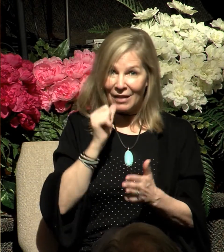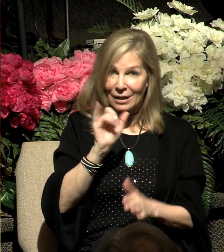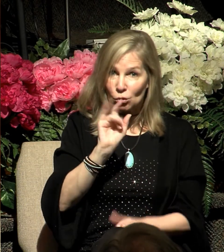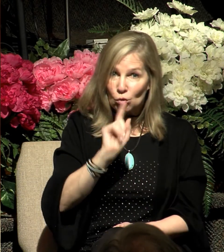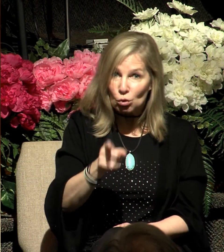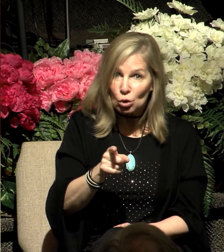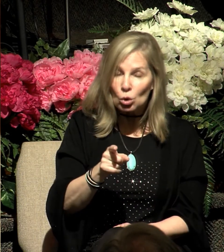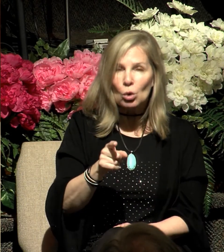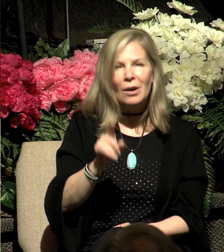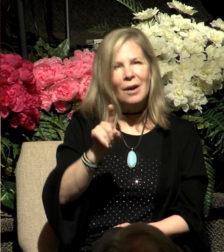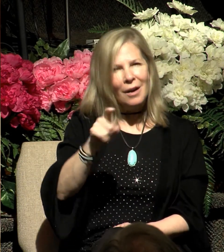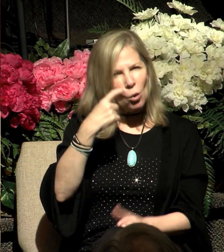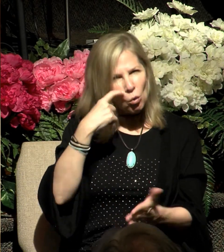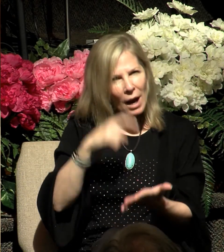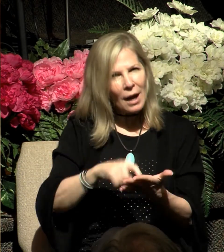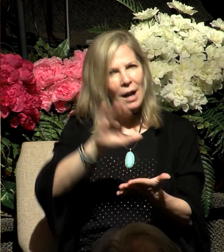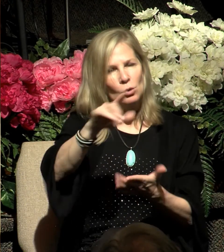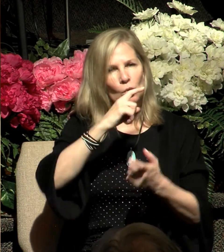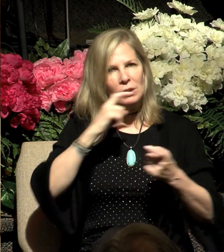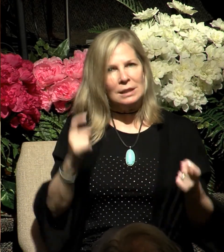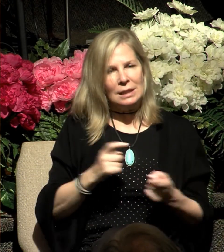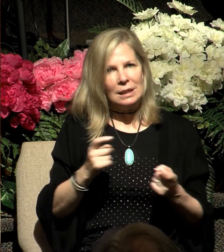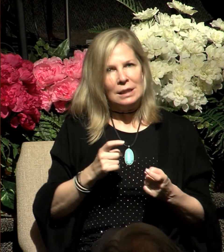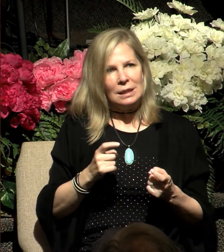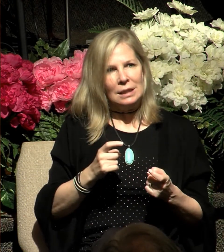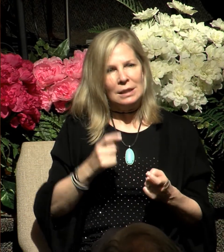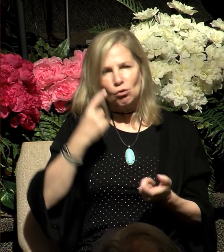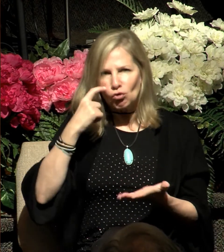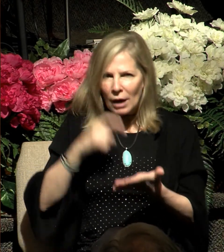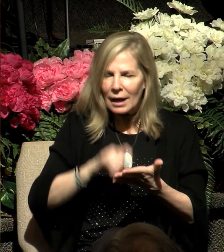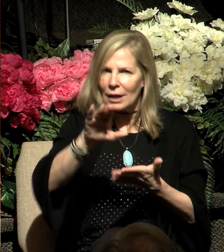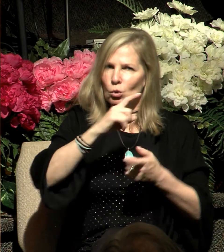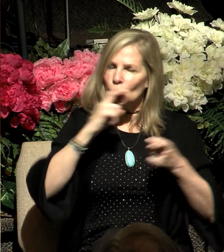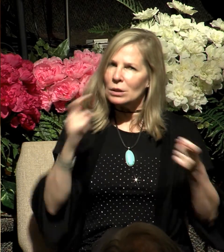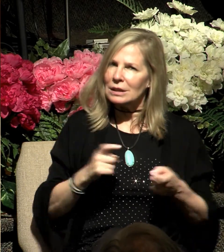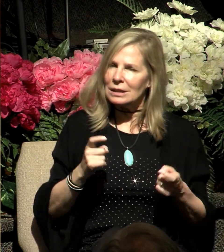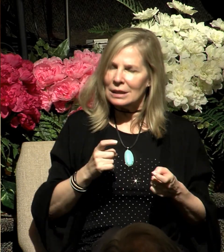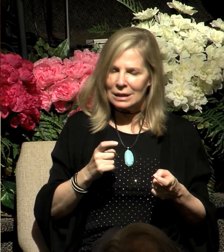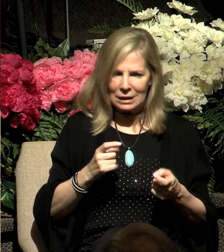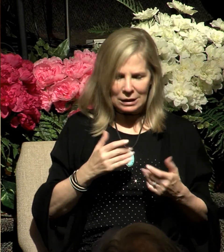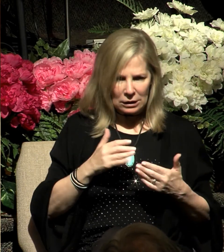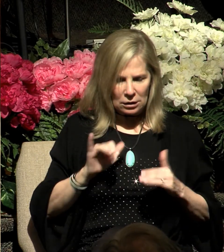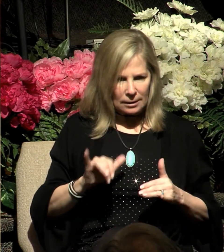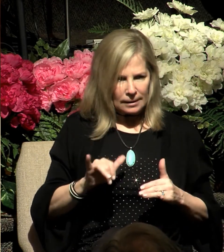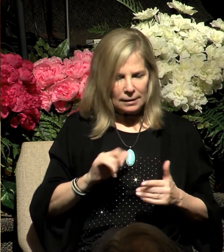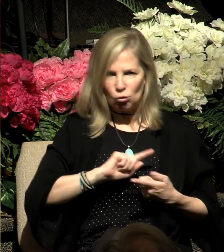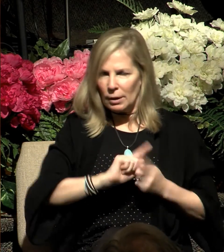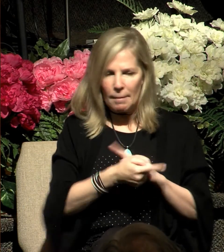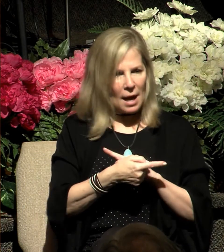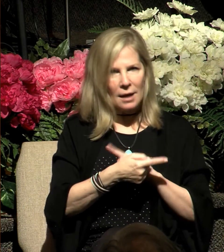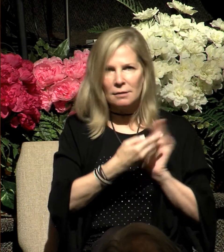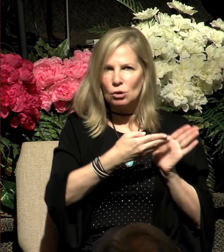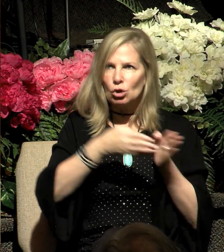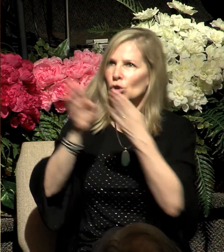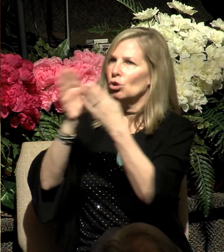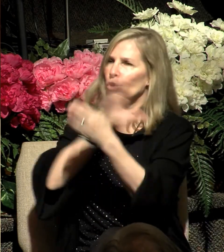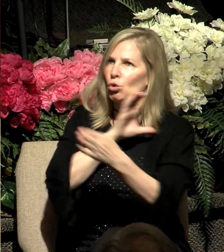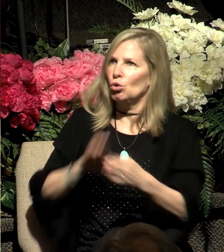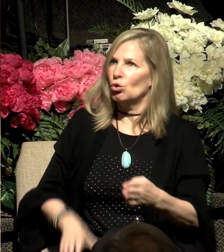recognize your sin. Recognize your sin. Repent of it now. Turn to Christ before your heart becomes so hard